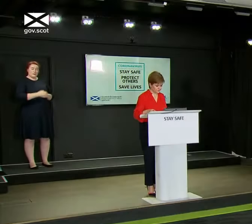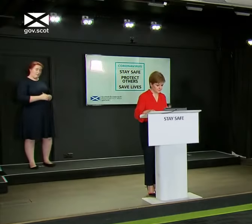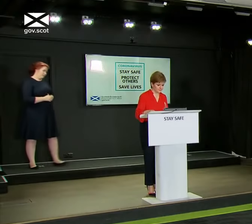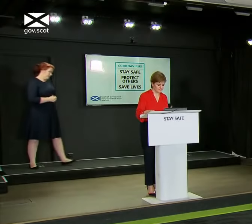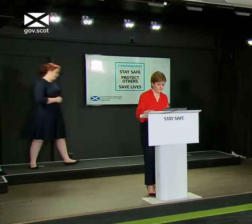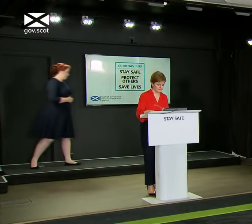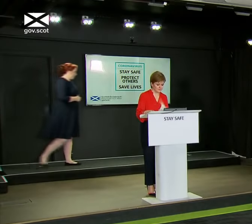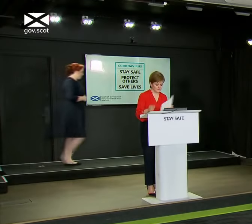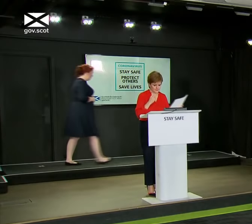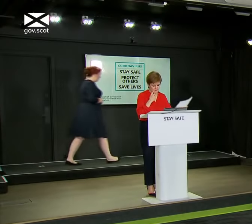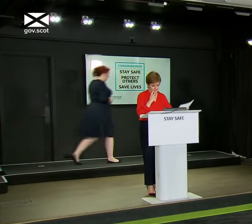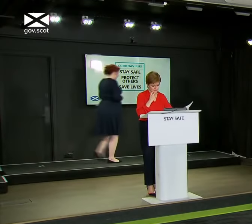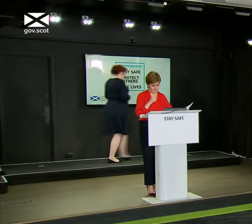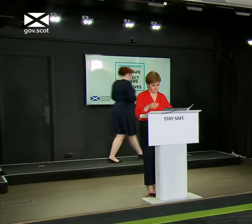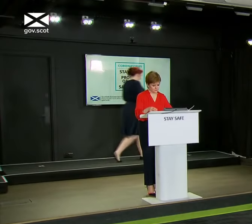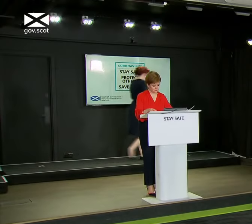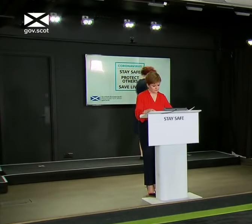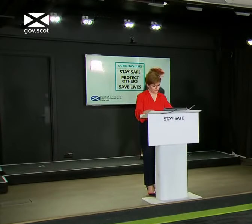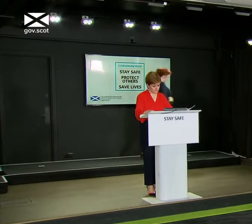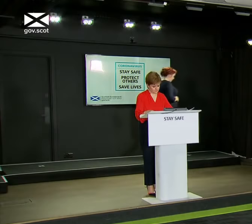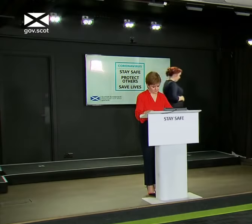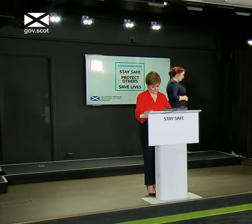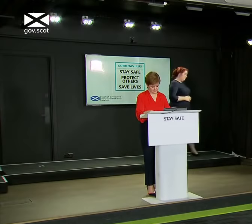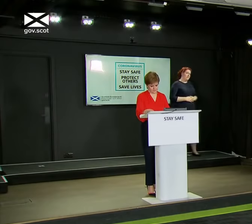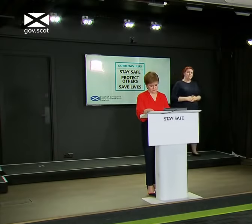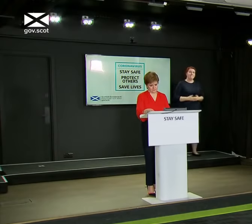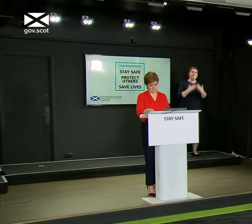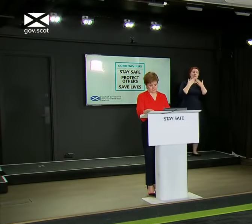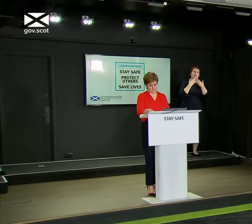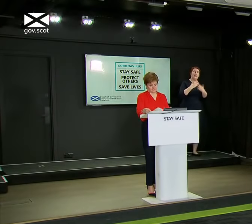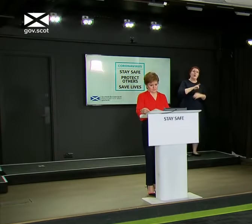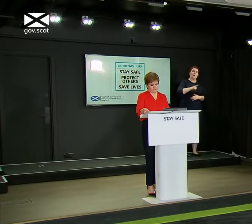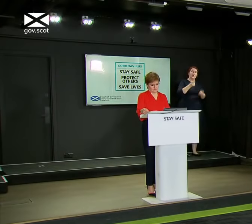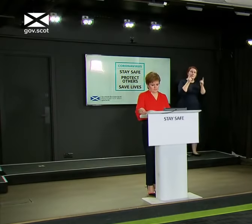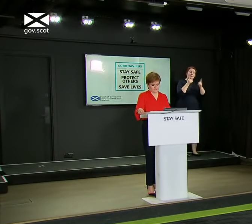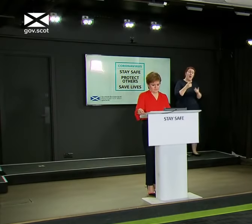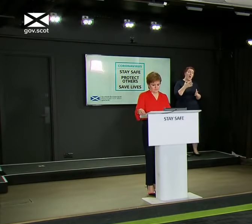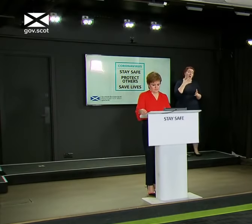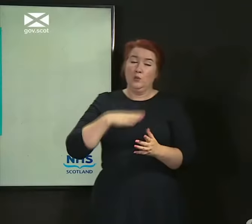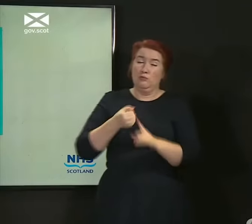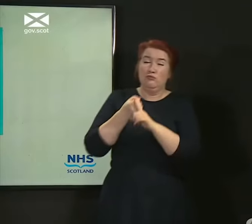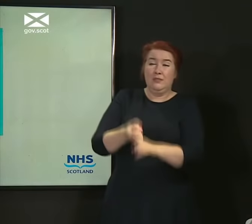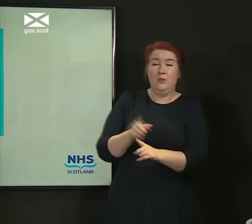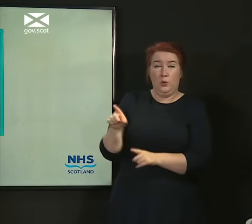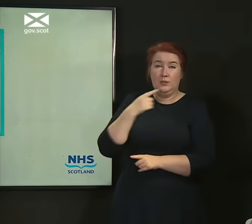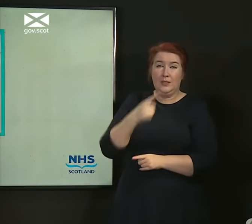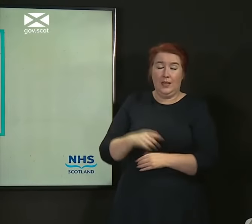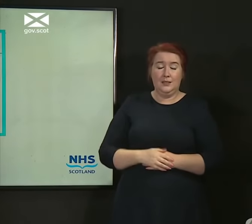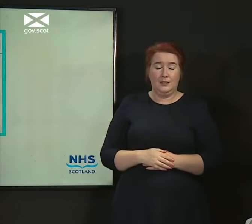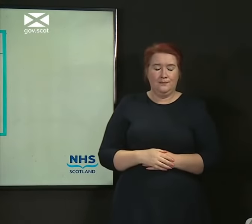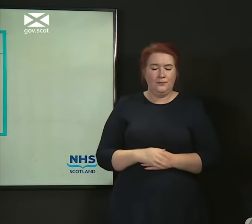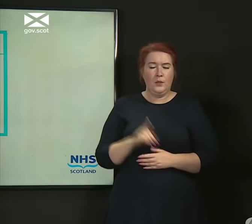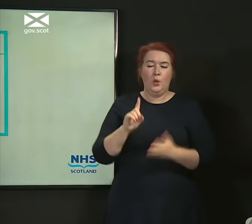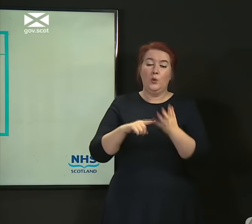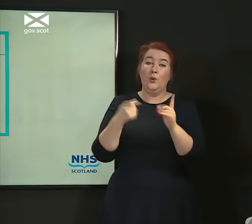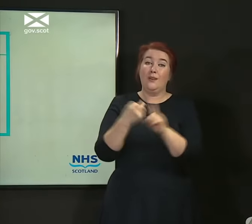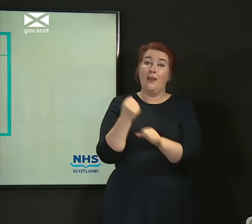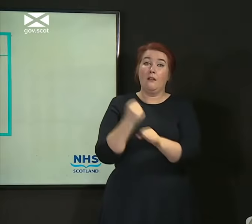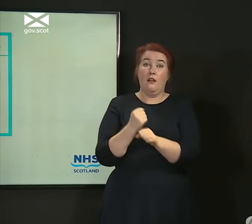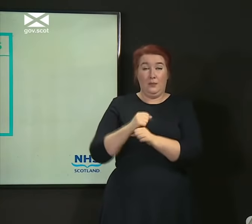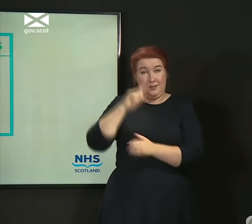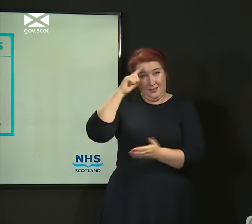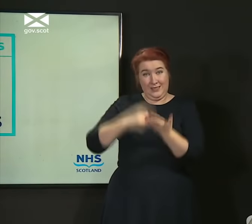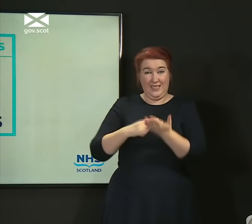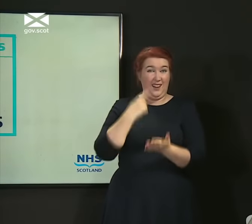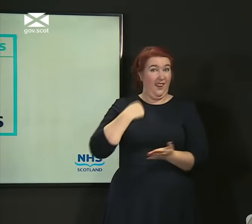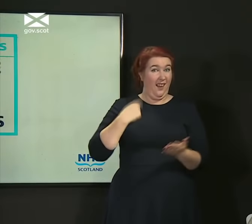Jason. Thank you, First Minister. I would only take a moment to underline some of the things you have said. The UK government decided last night that there is